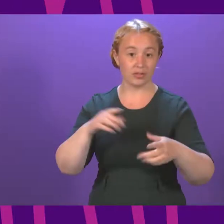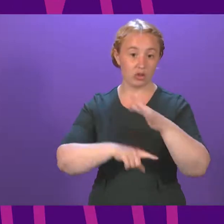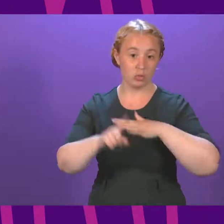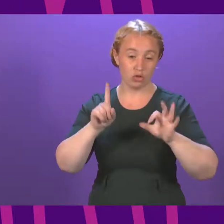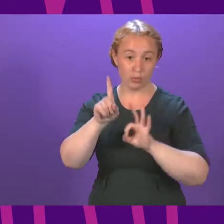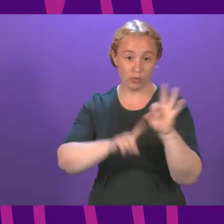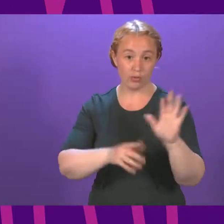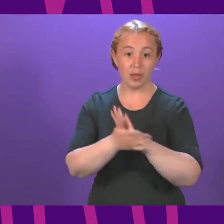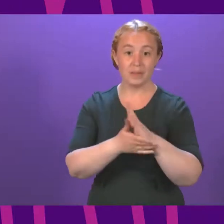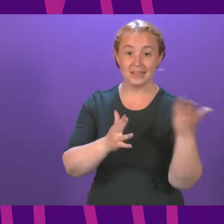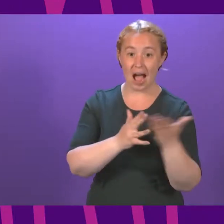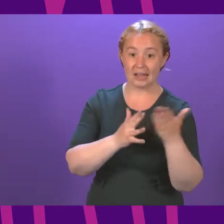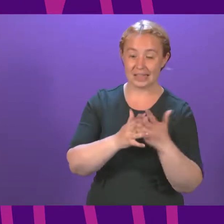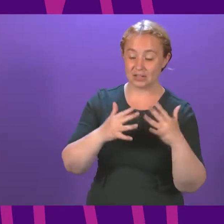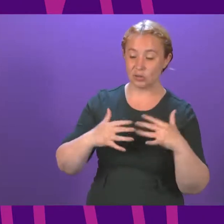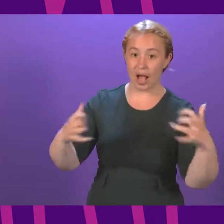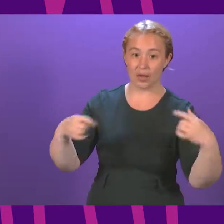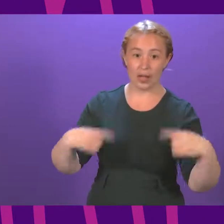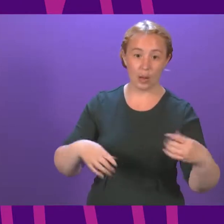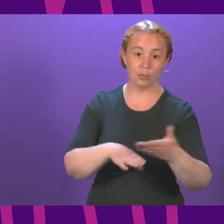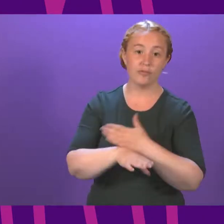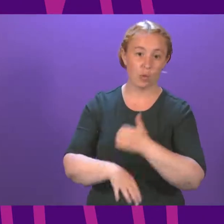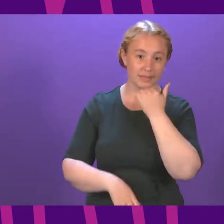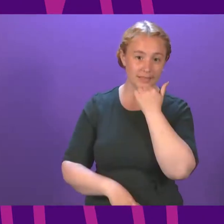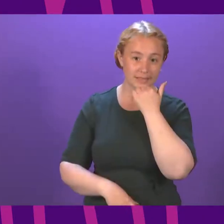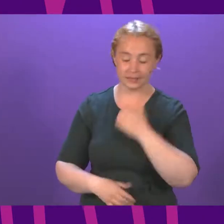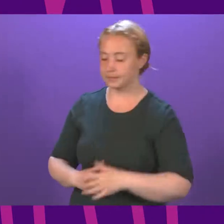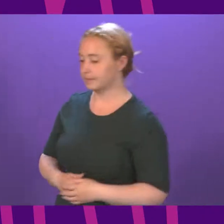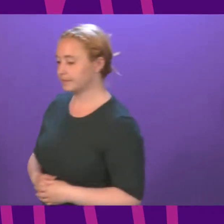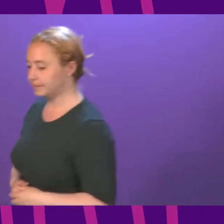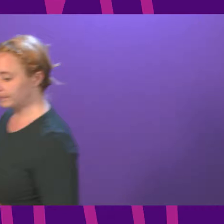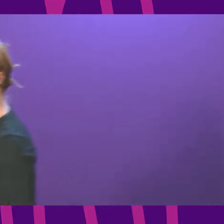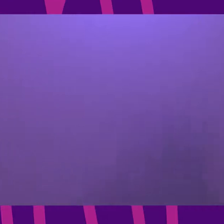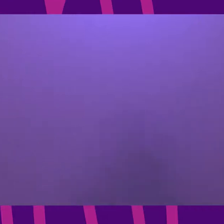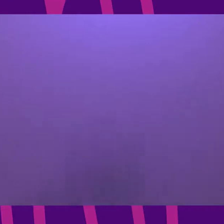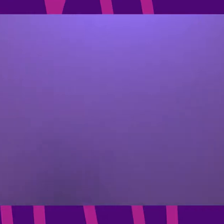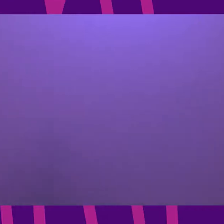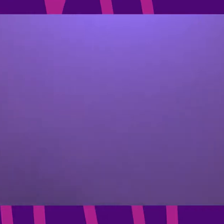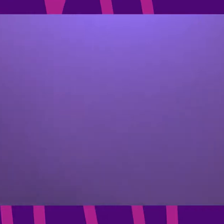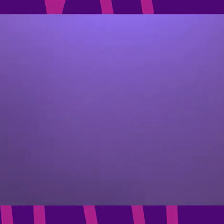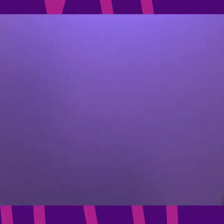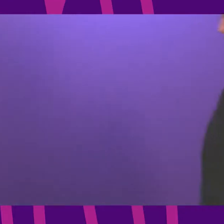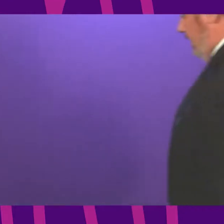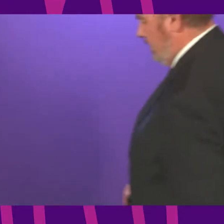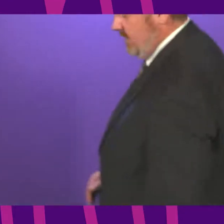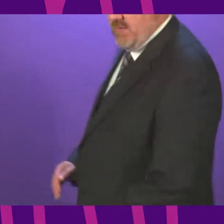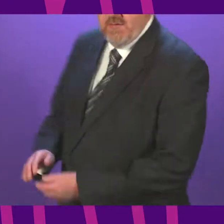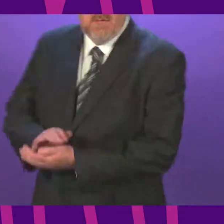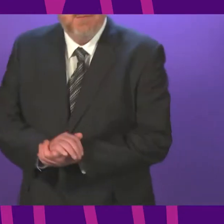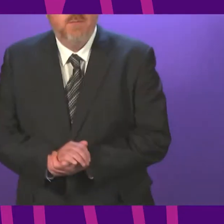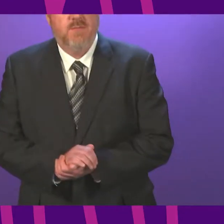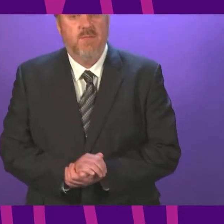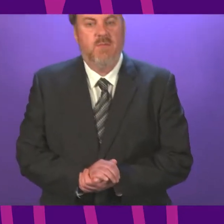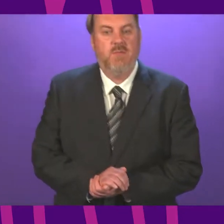possible to reinstate access to the gallery before this date. Thank you. The question on this motion will be put at decision time.